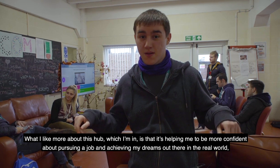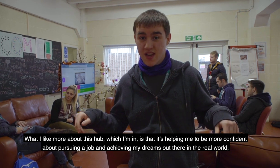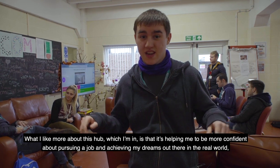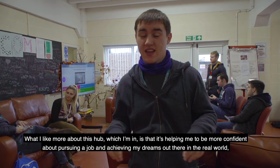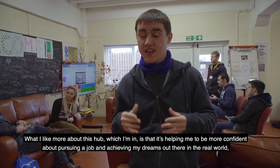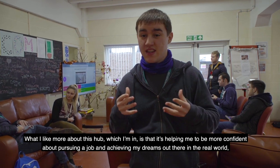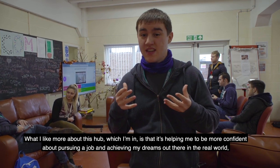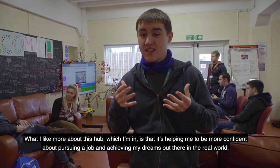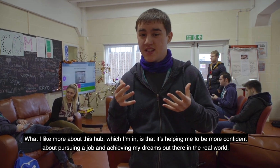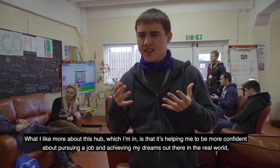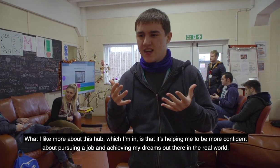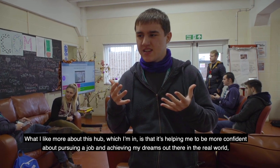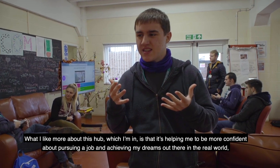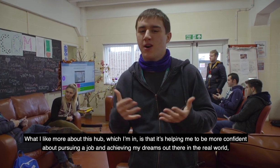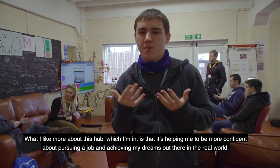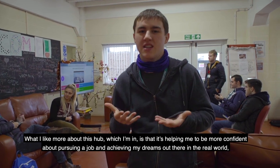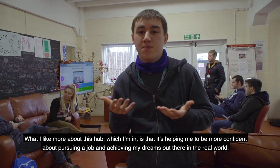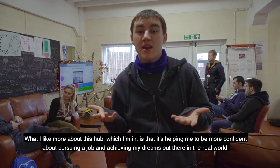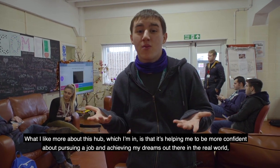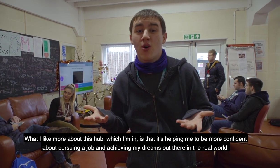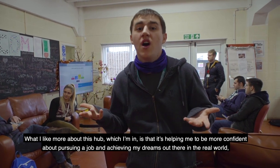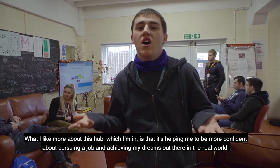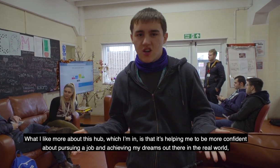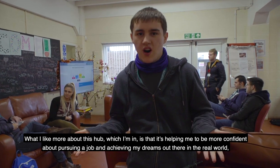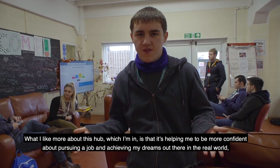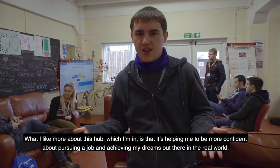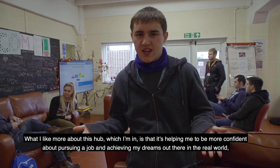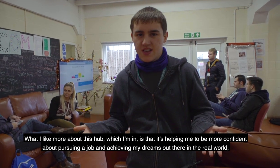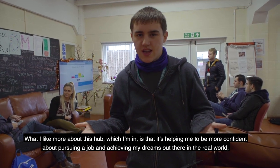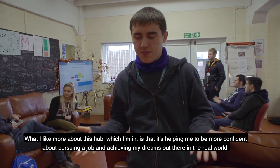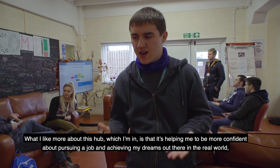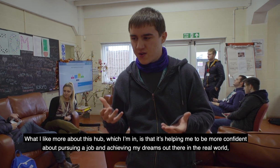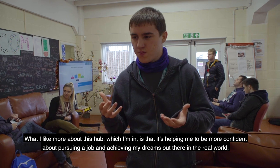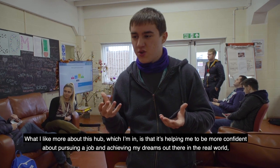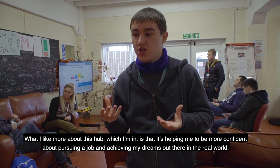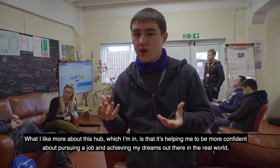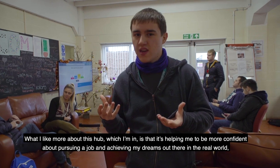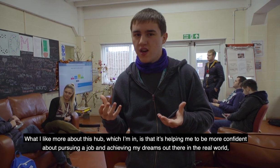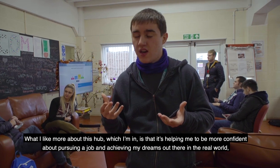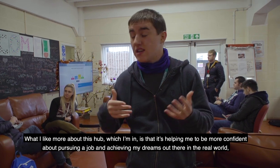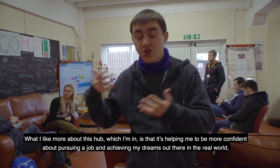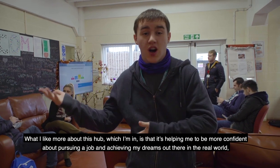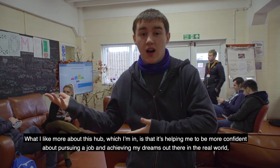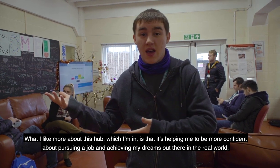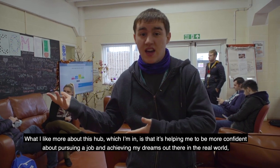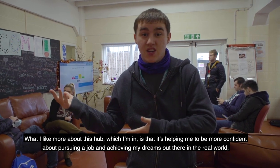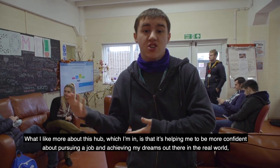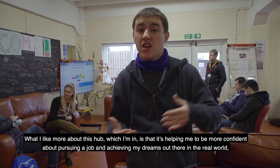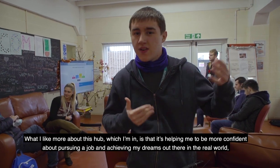I'm in it is that it's helping me to be more confident about pursuing a job and achieving